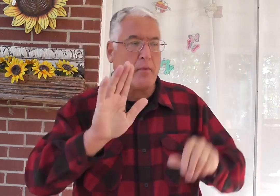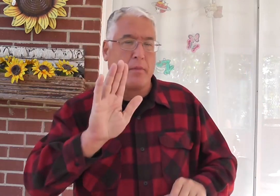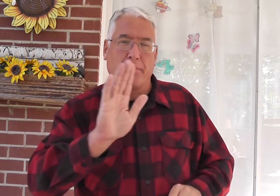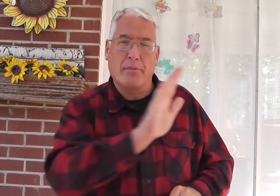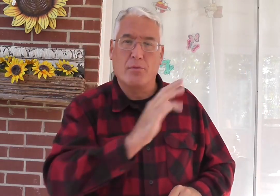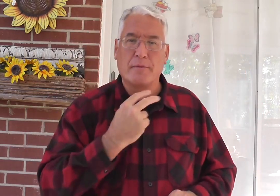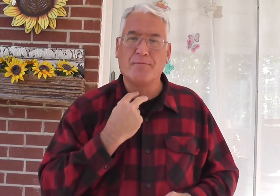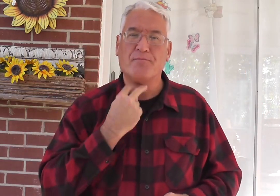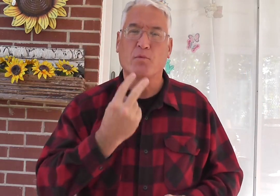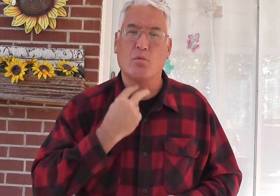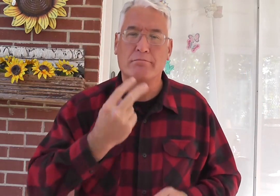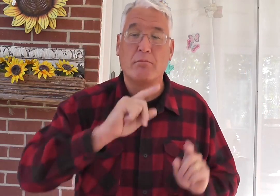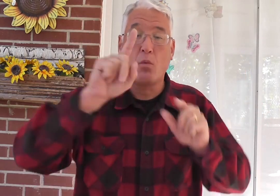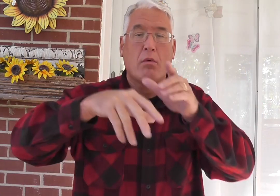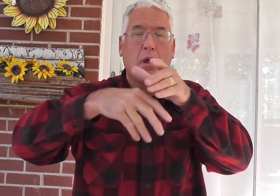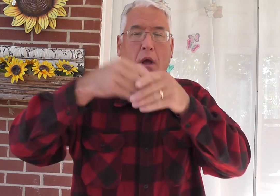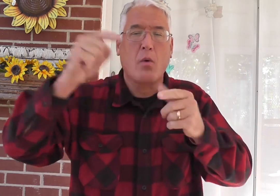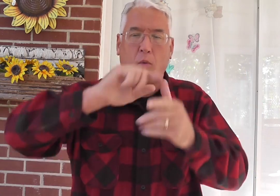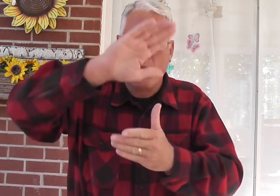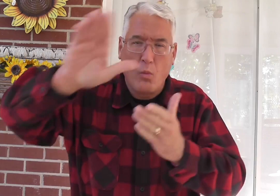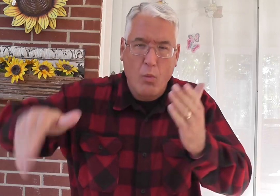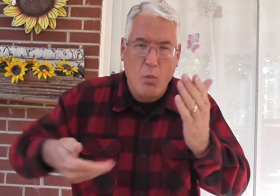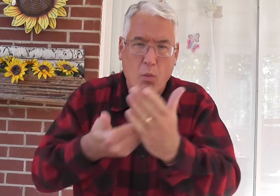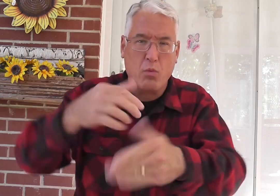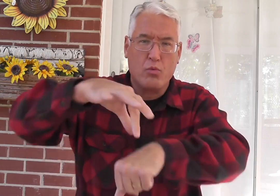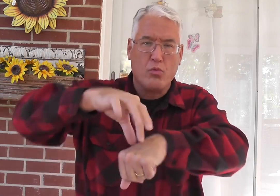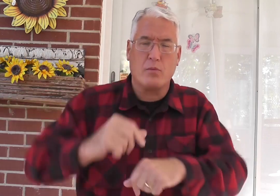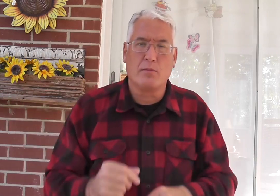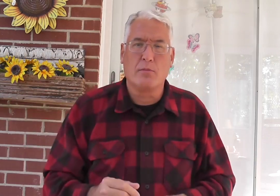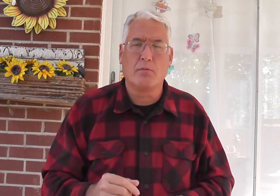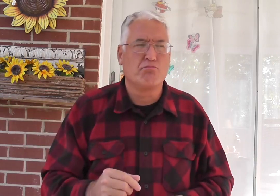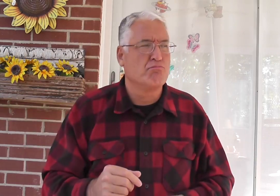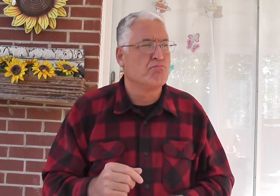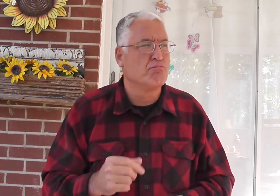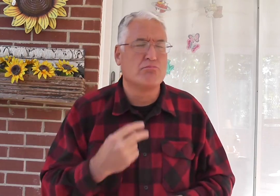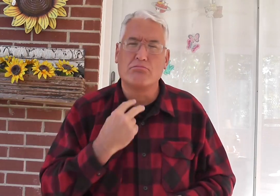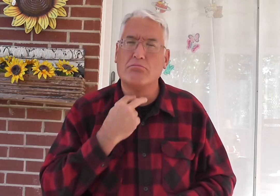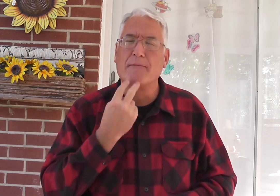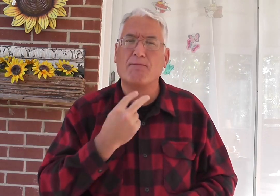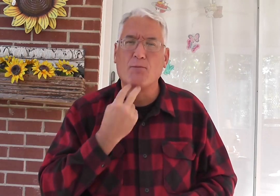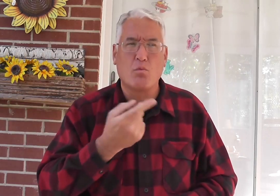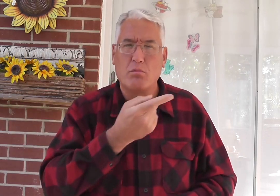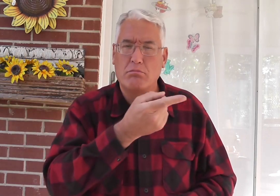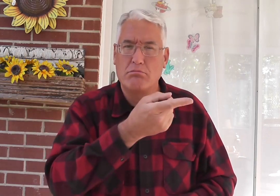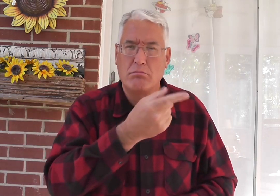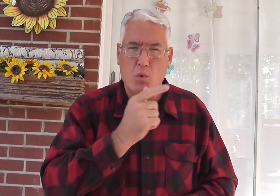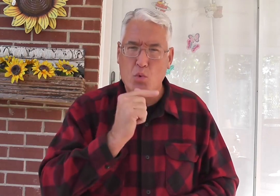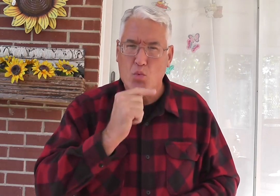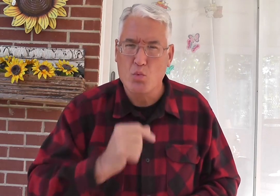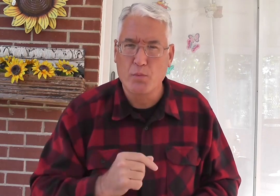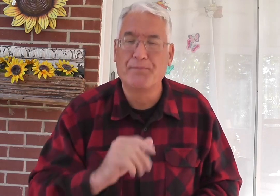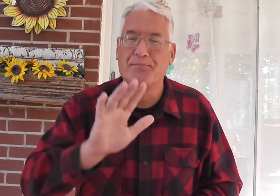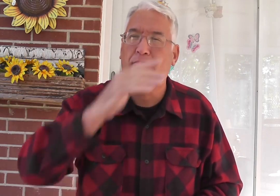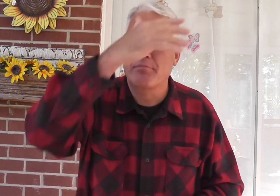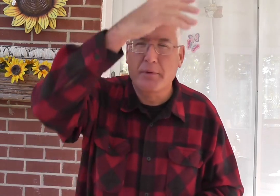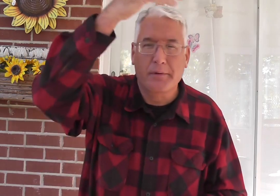King David said. He says, their voice has gone out to all the earth. Their voice? Whose?